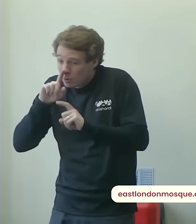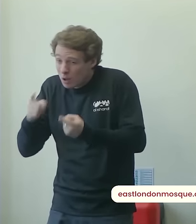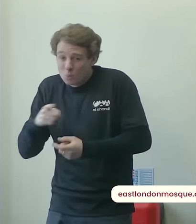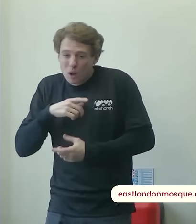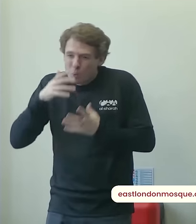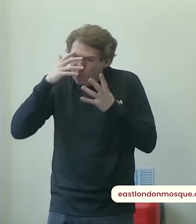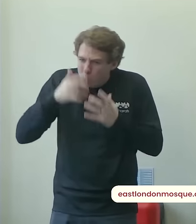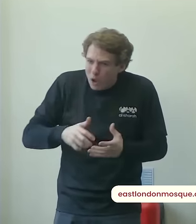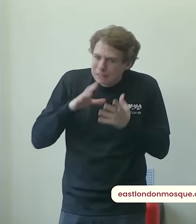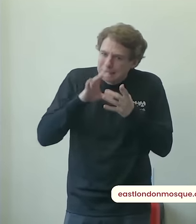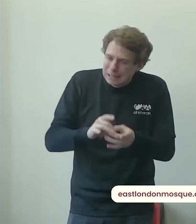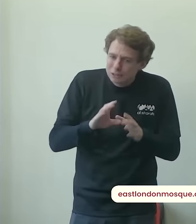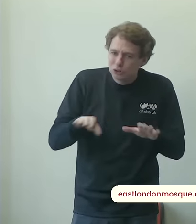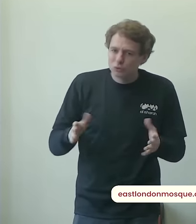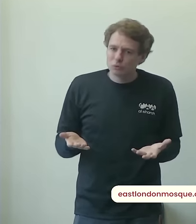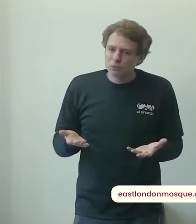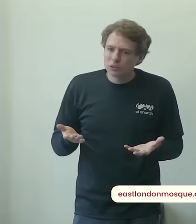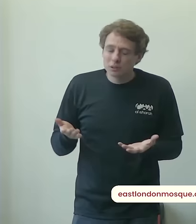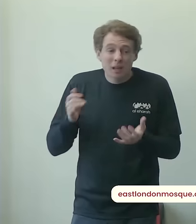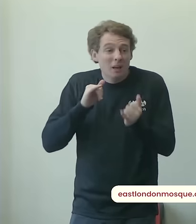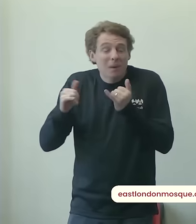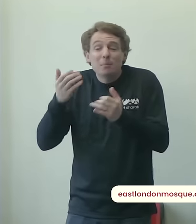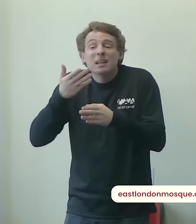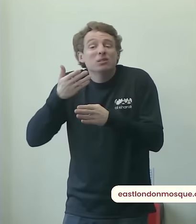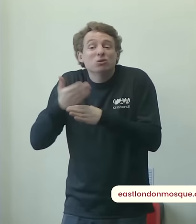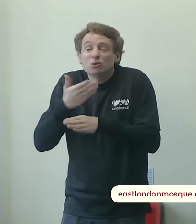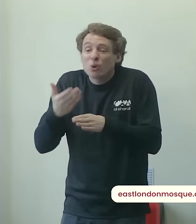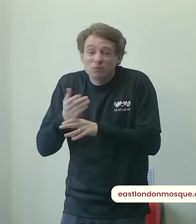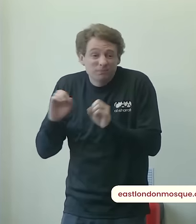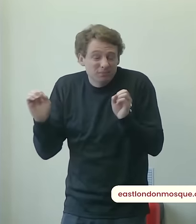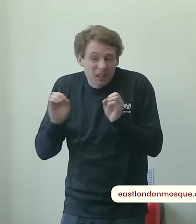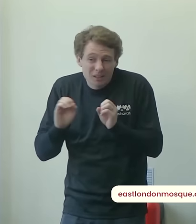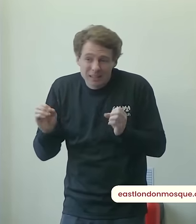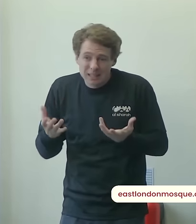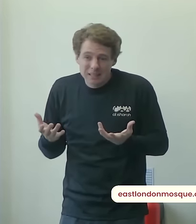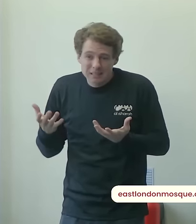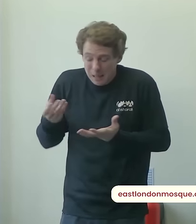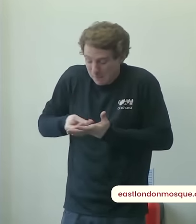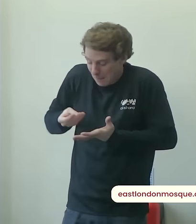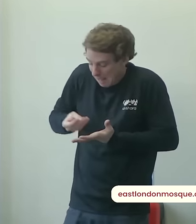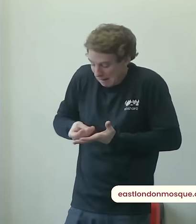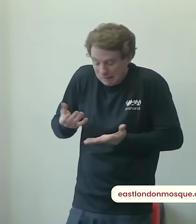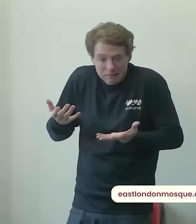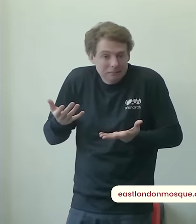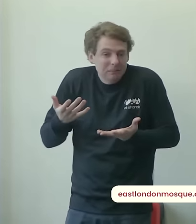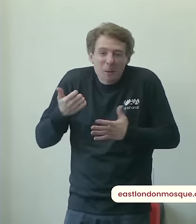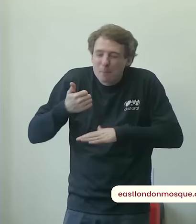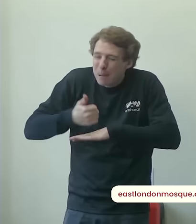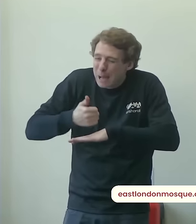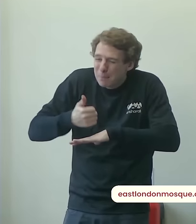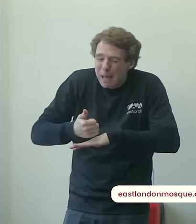where we can't find the job we don't even have the basic necessities we don't have enough to buy